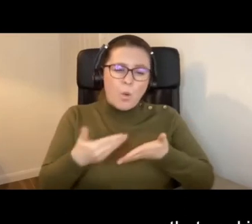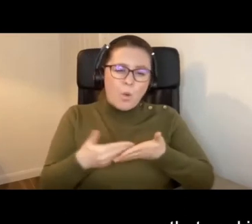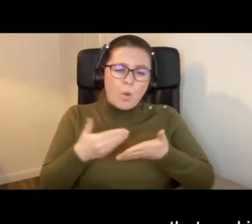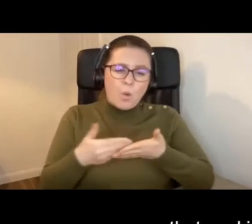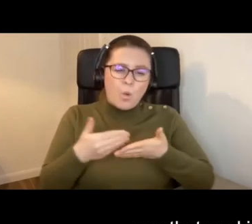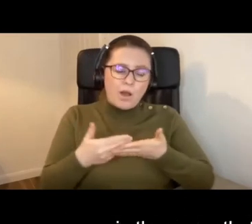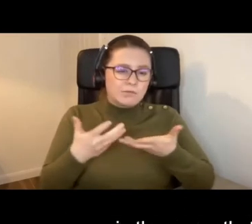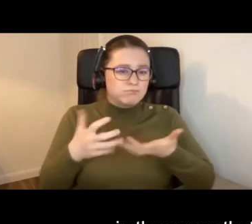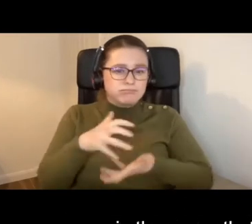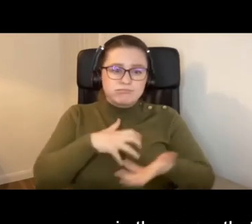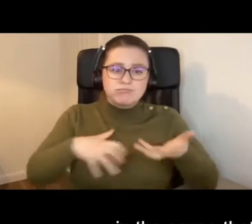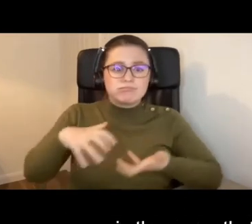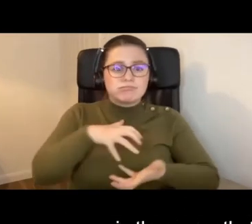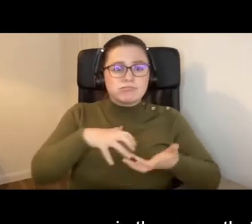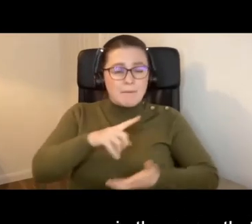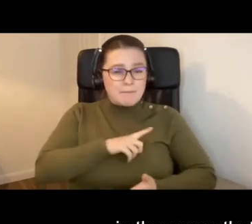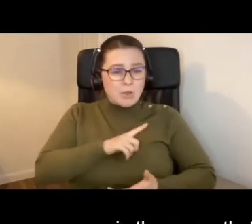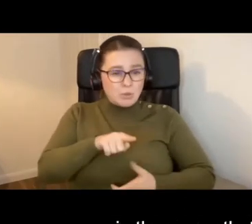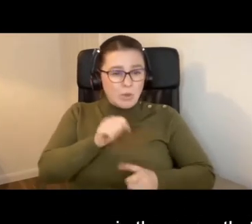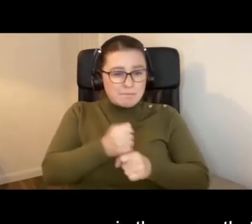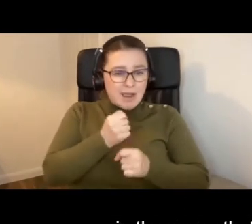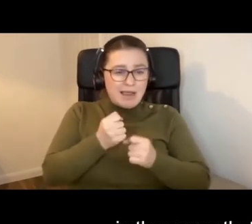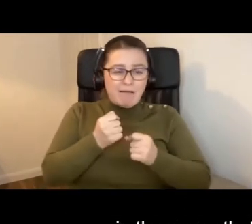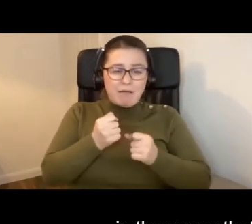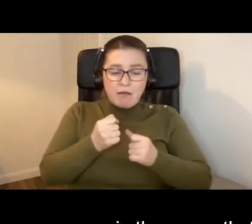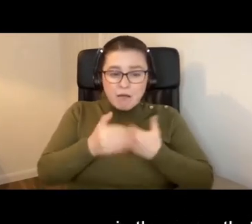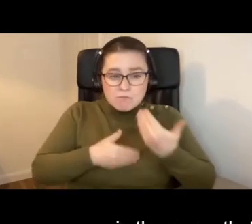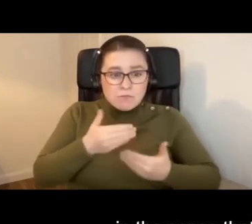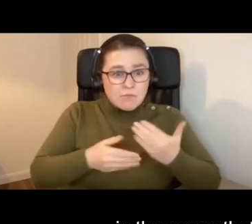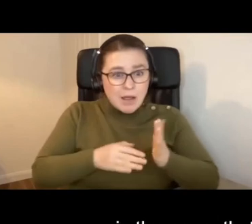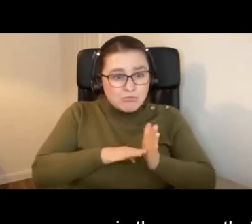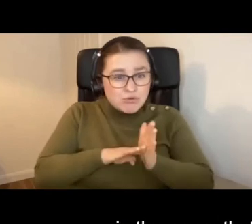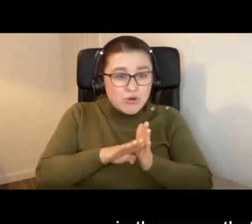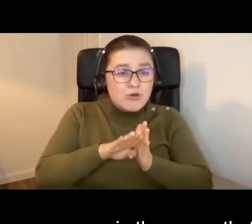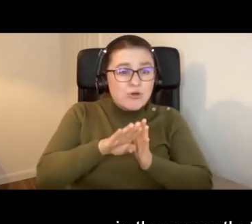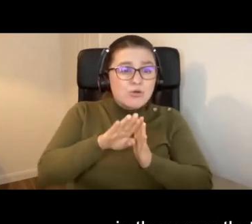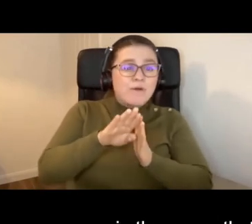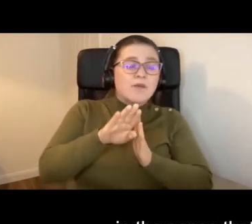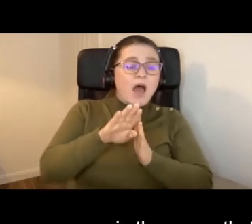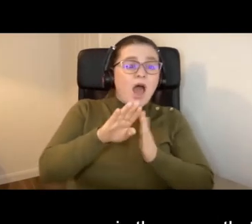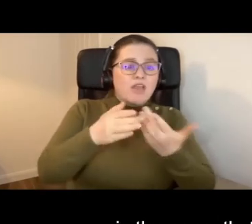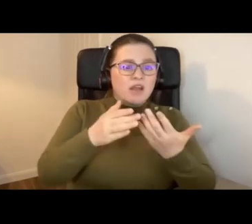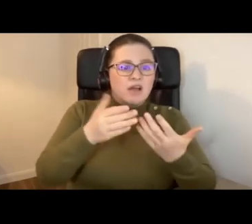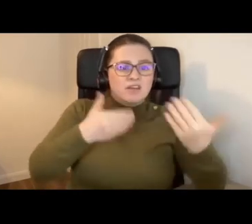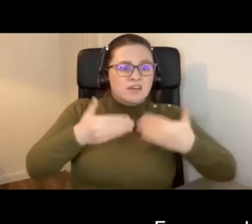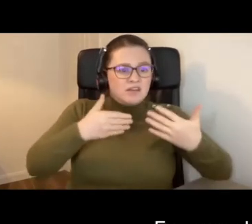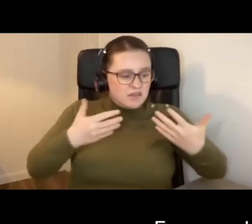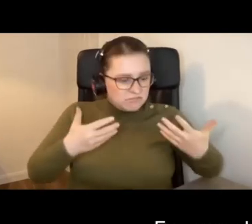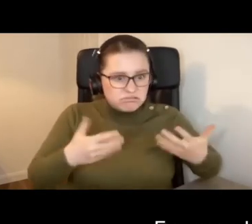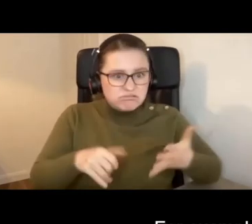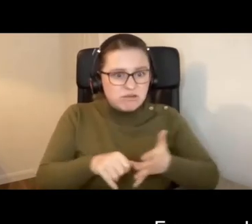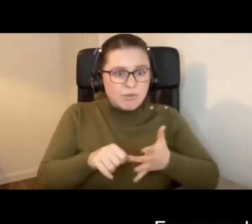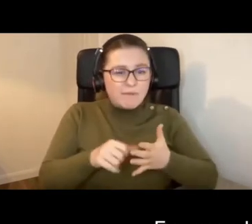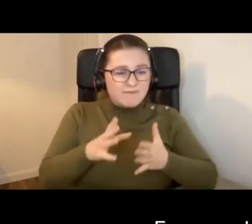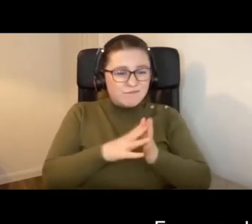saga in a sense that you make stride forward and then you go backwards. For example,